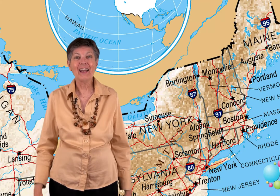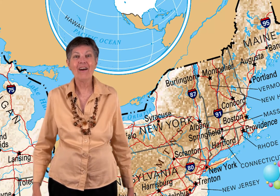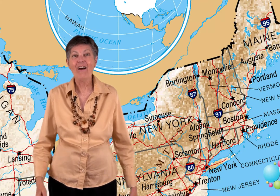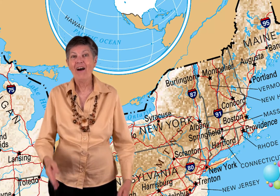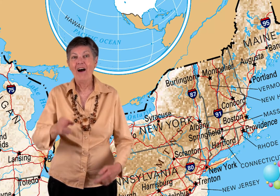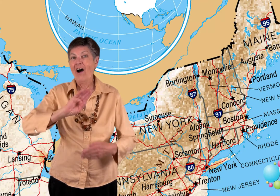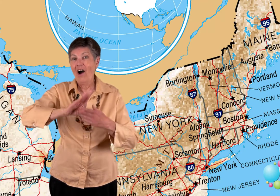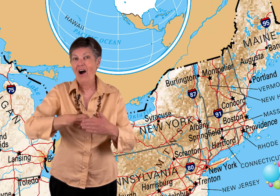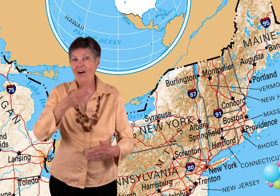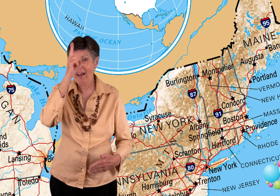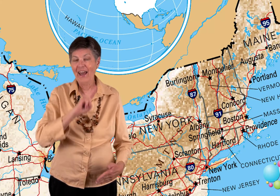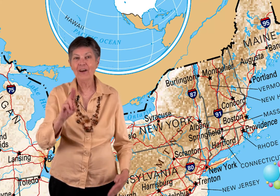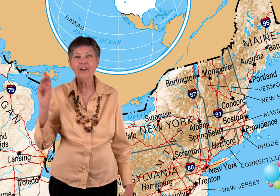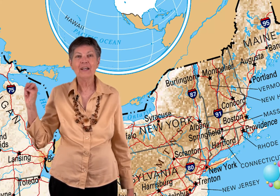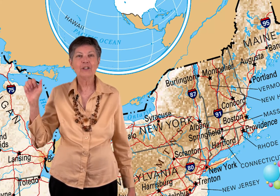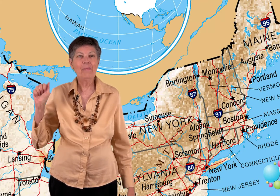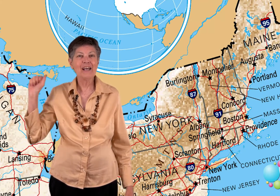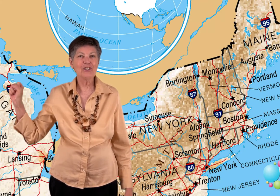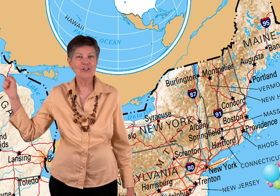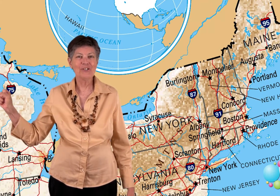All hail to Massachusetts.